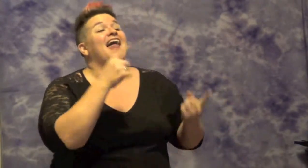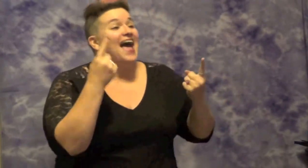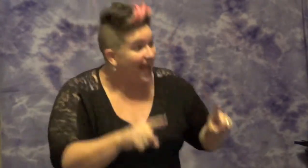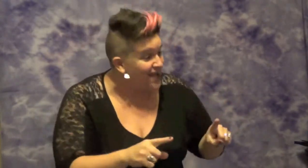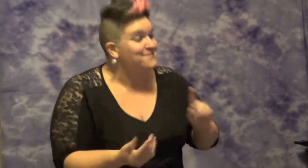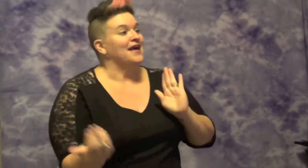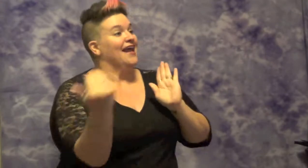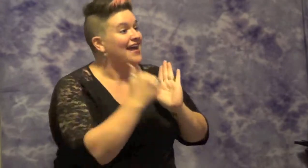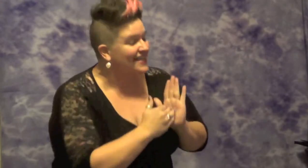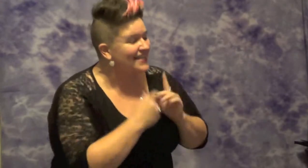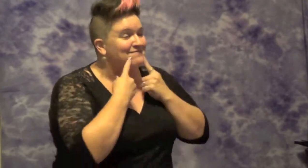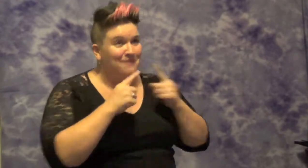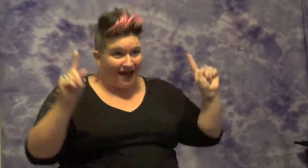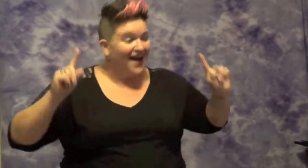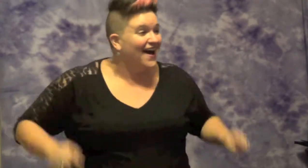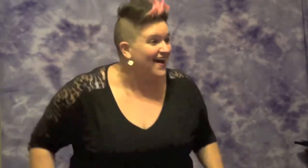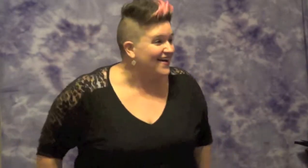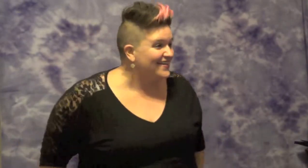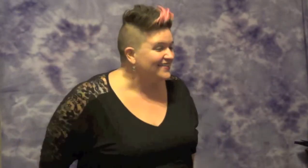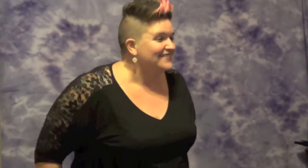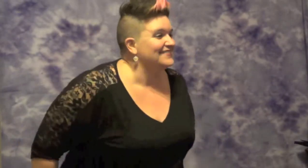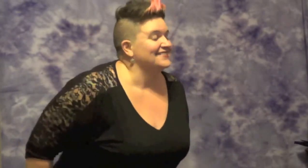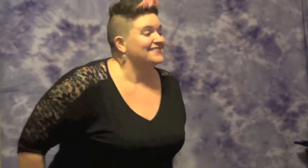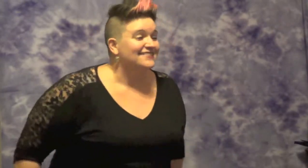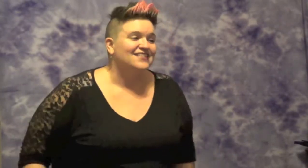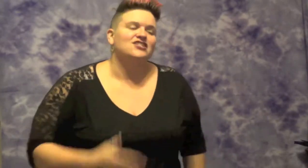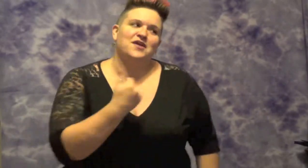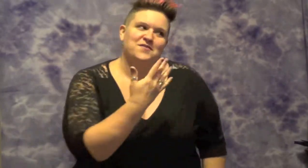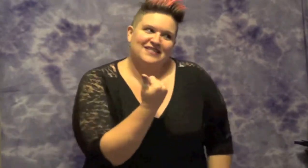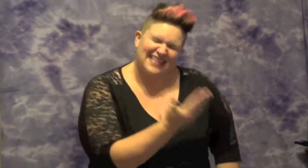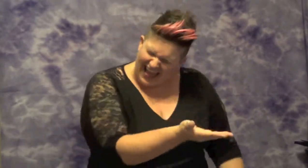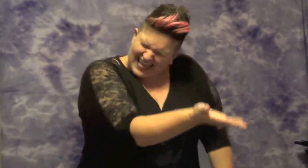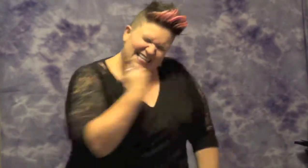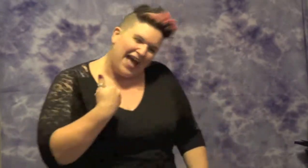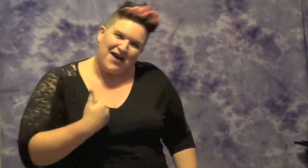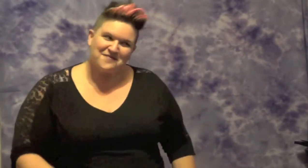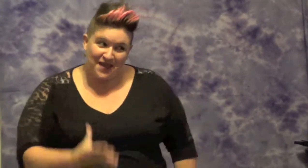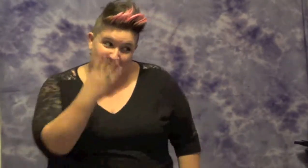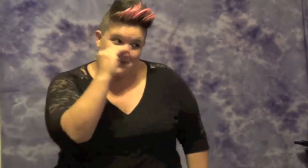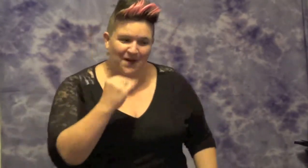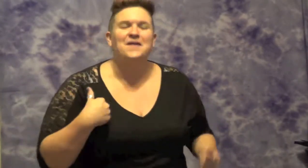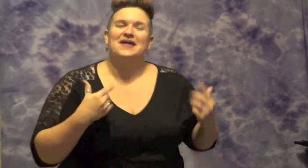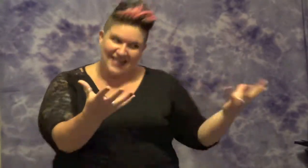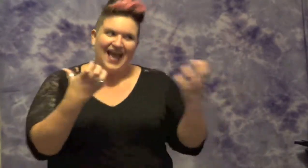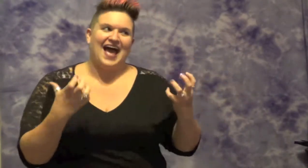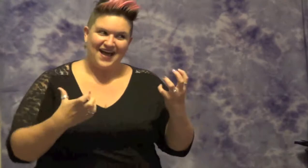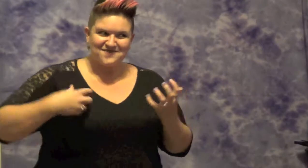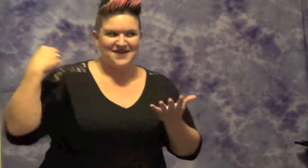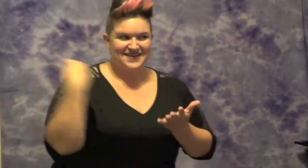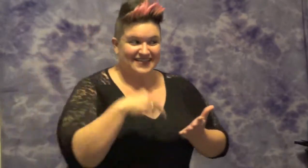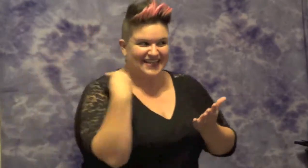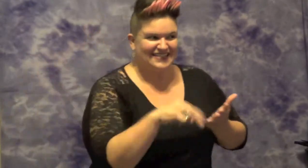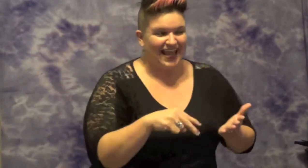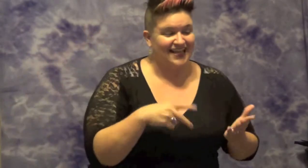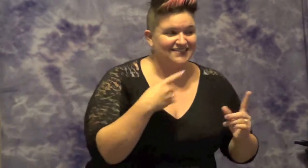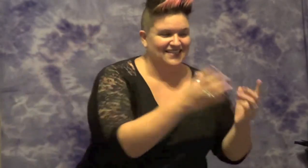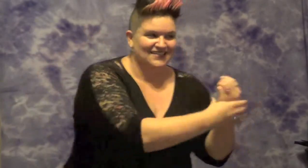on But here it is She was like, come here boy I wanna dance for I